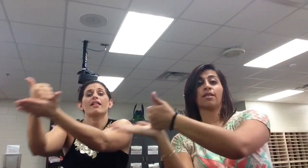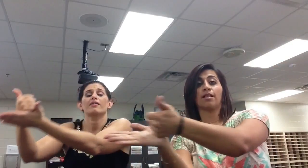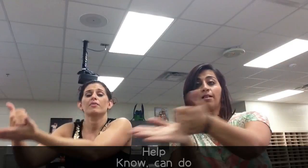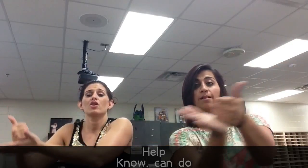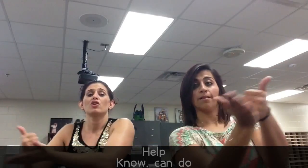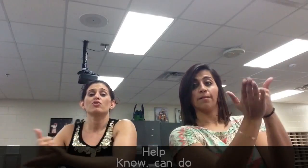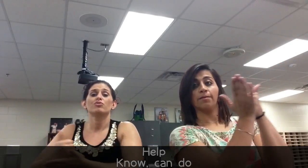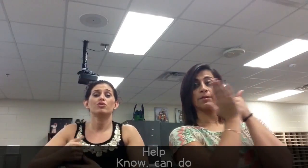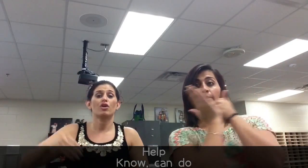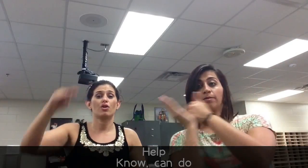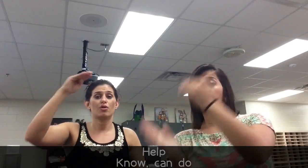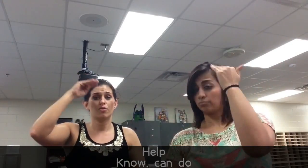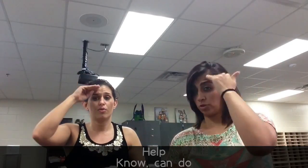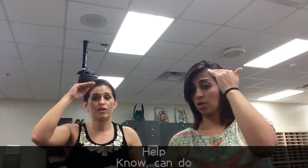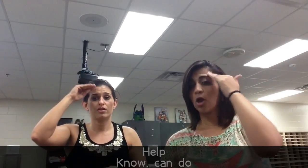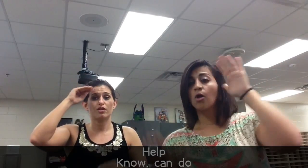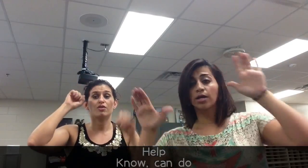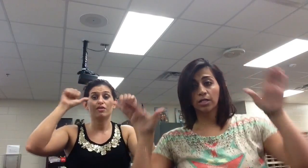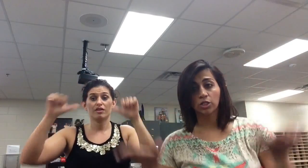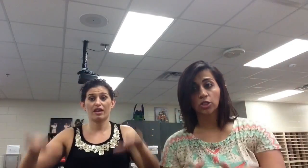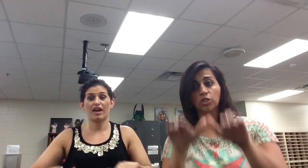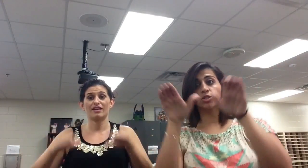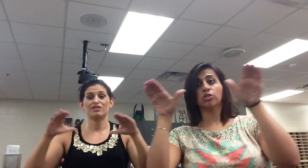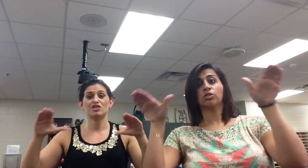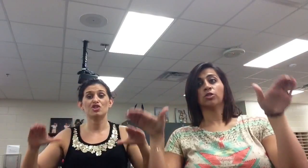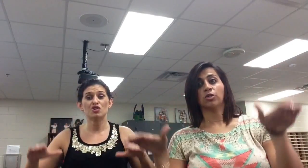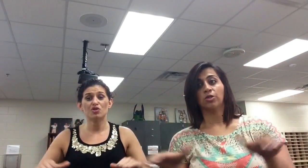You know what you can do